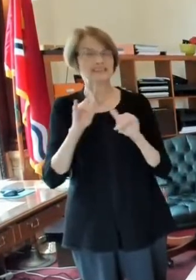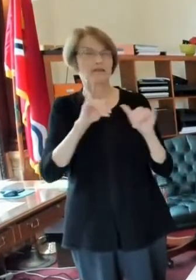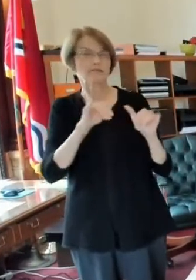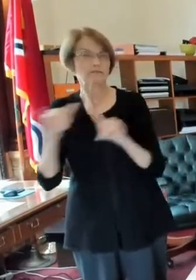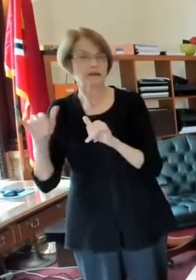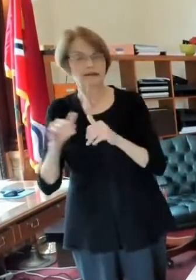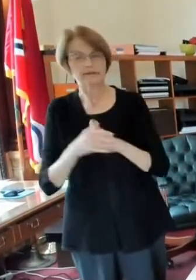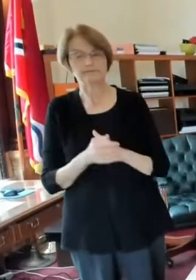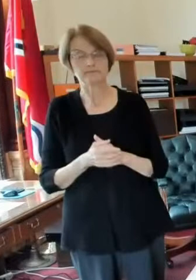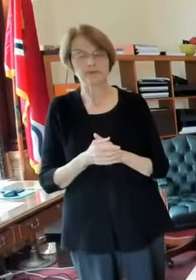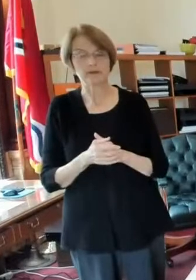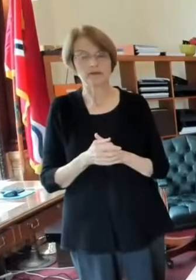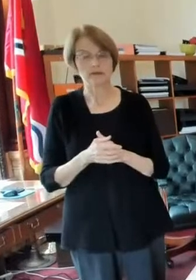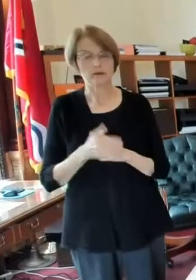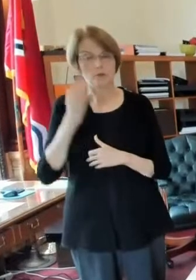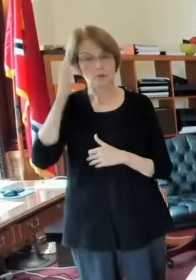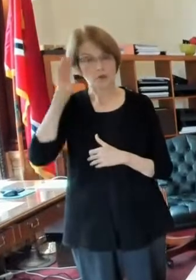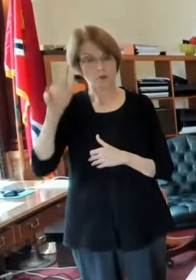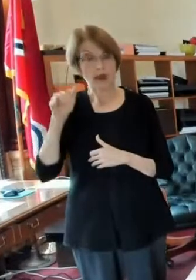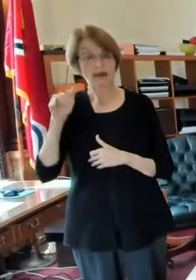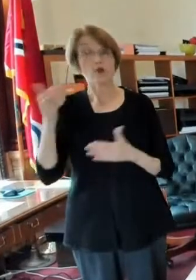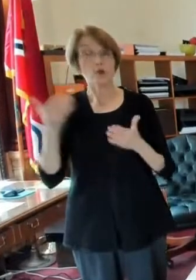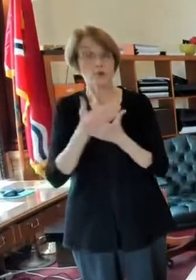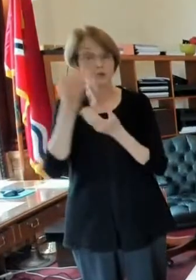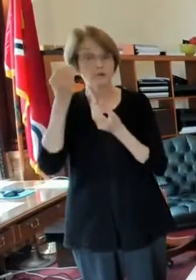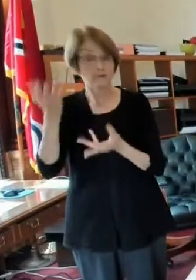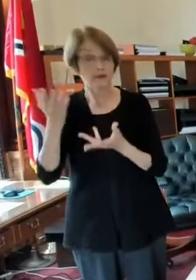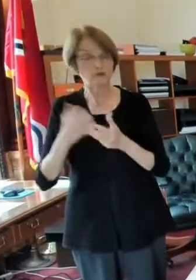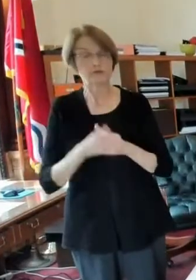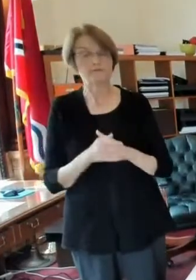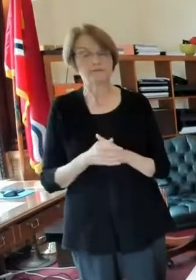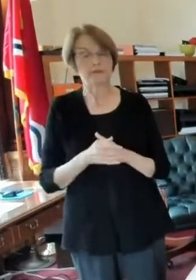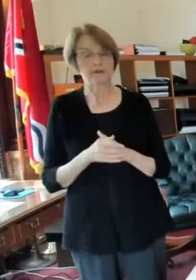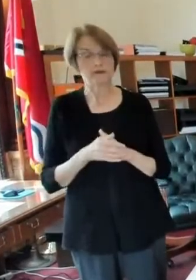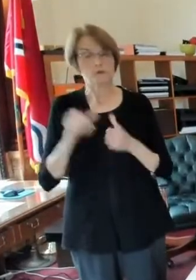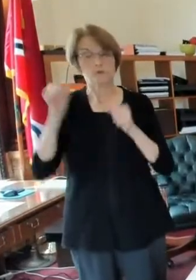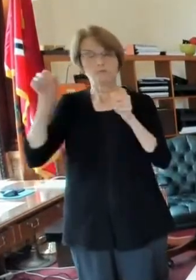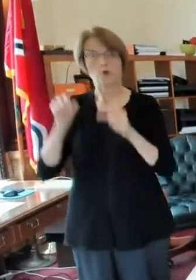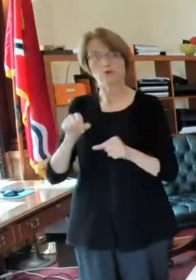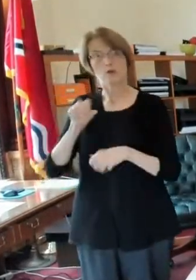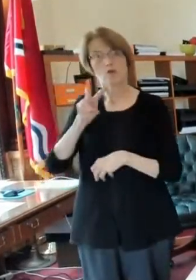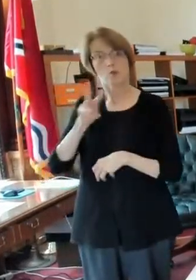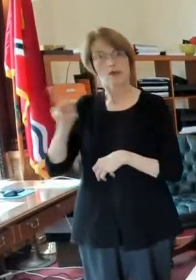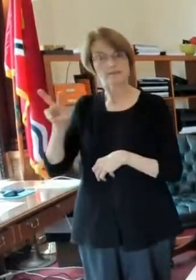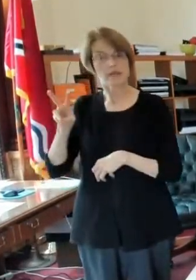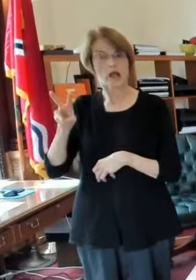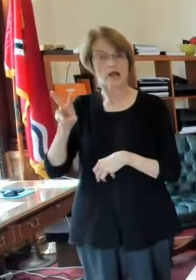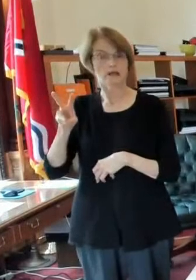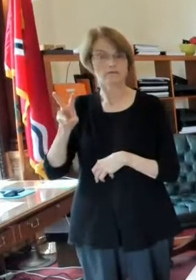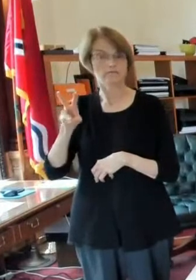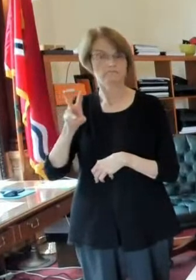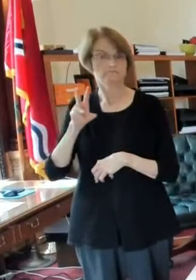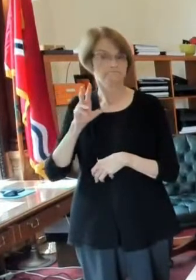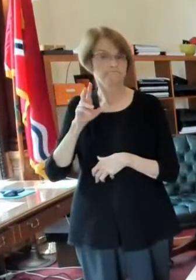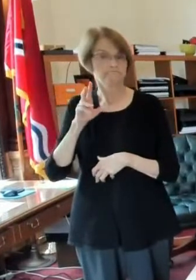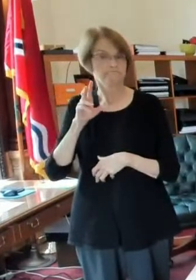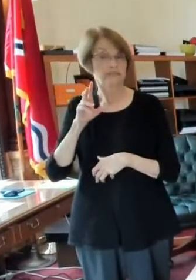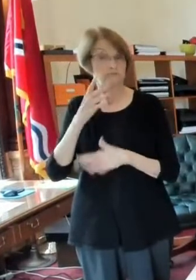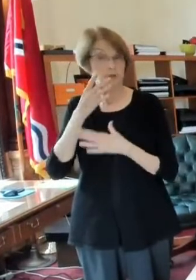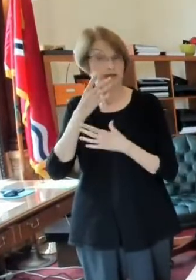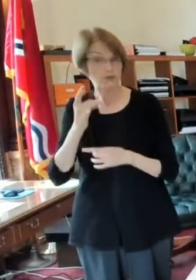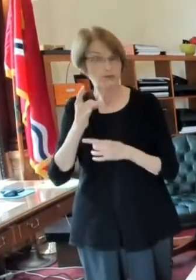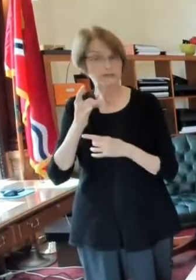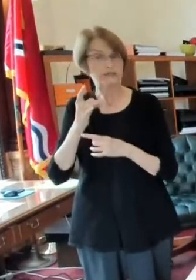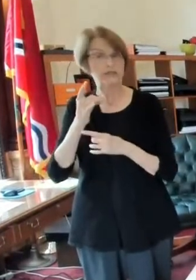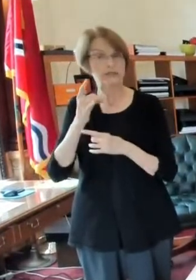do know and this is some new information that is on our website if you're interested in in getting deeper into the